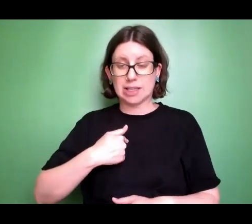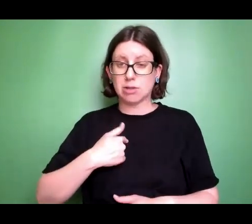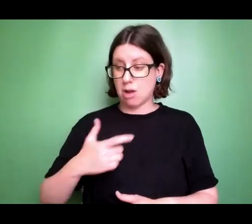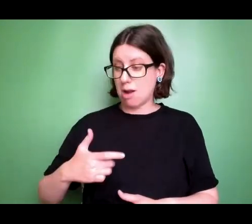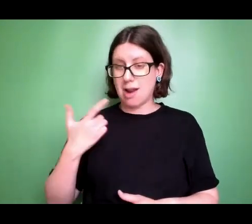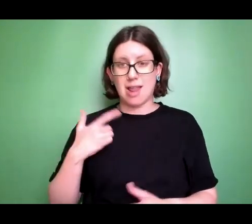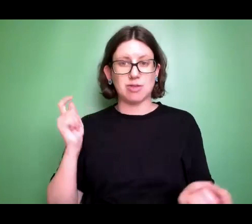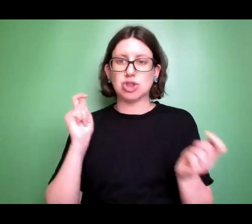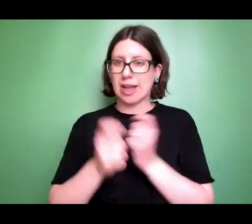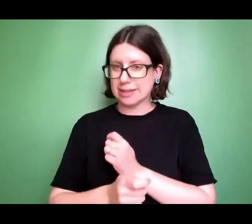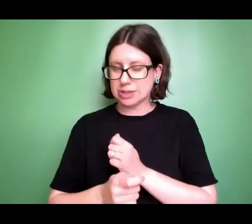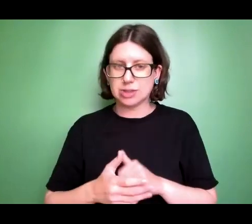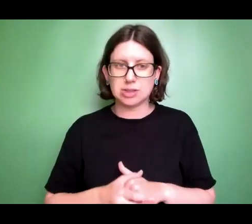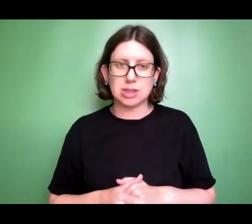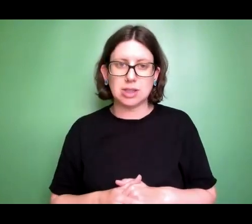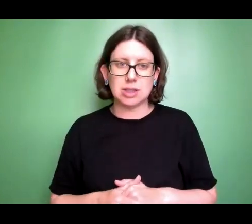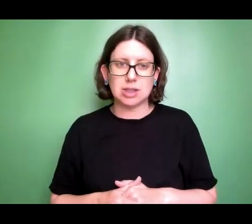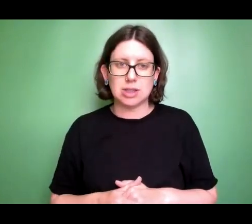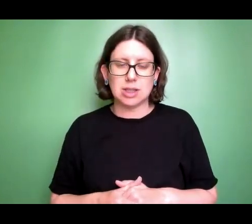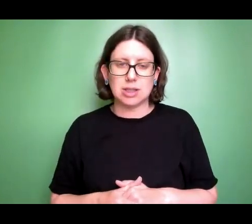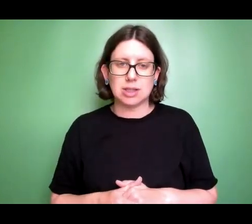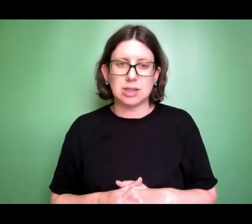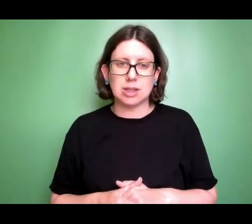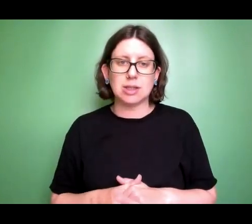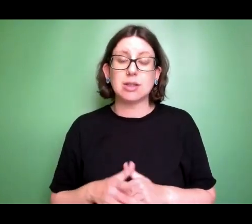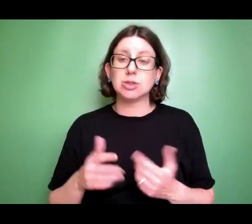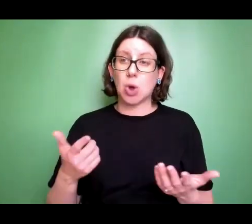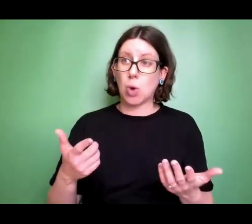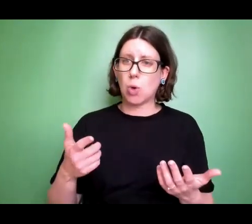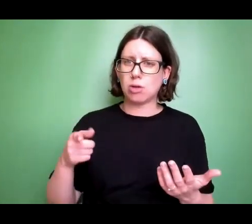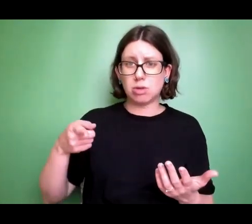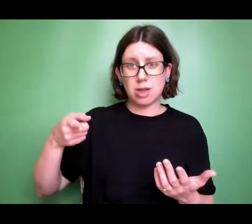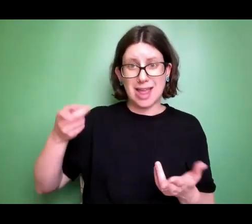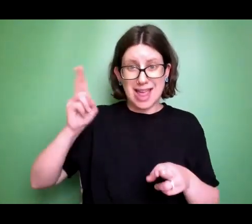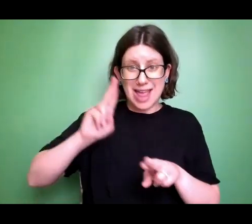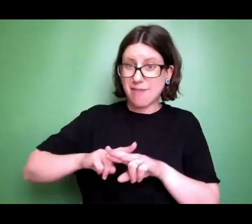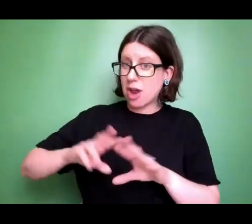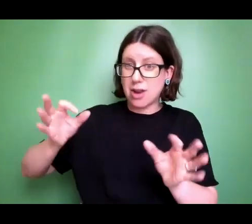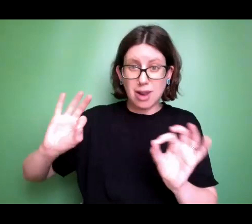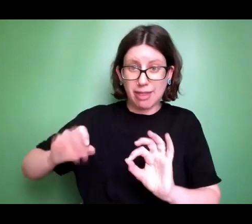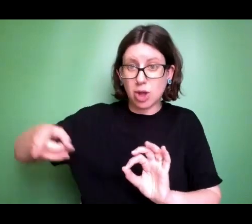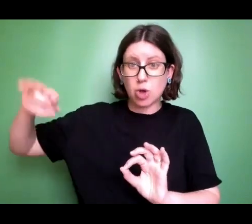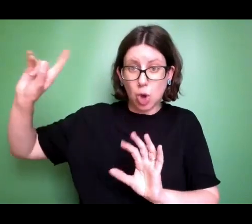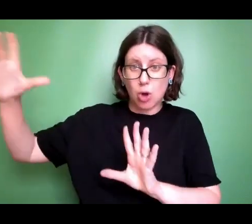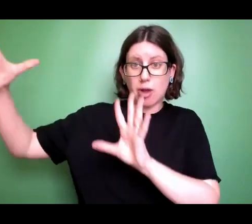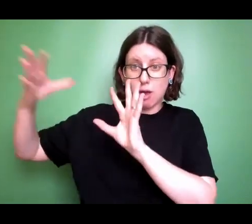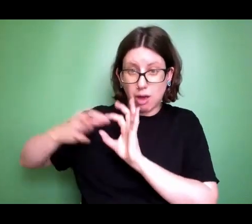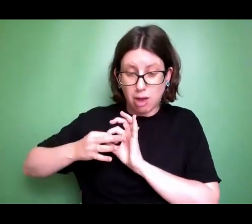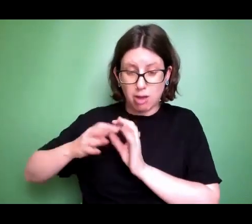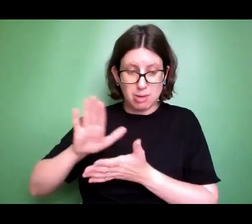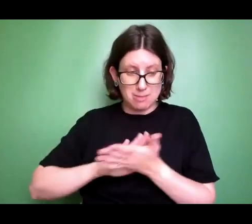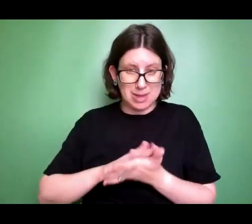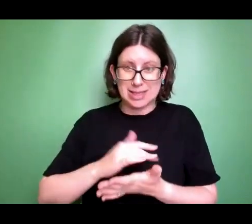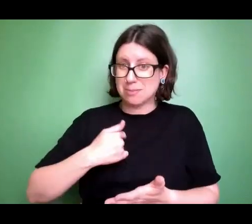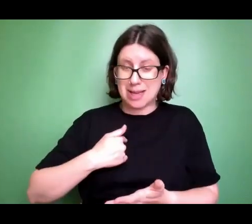I wouldn't be here today. I'd be in, I'd either be dead or in prison, but